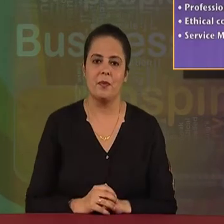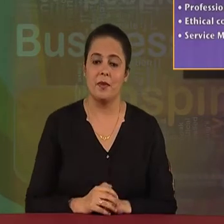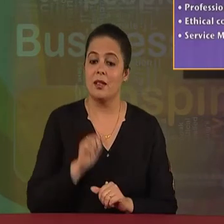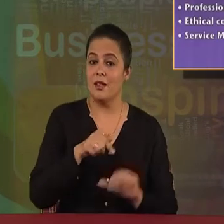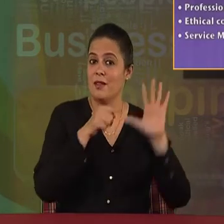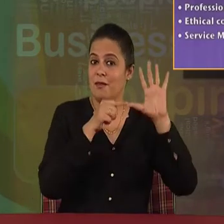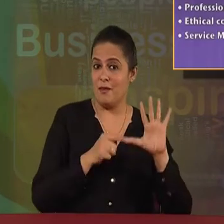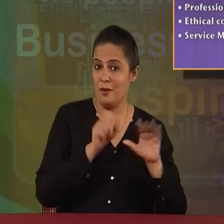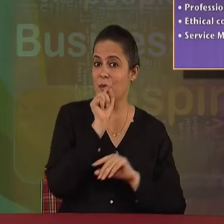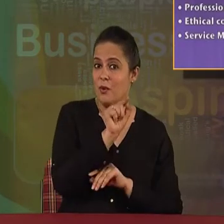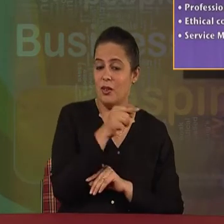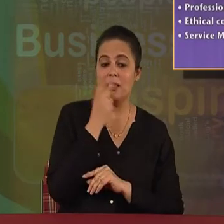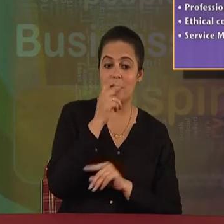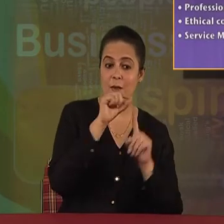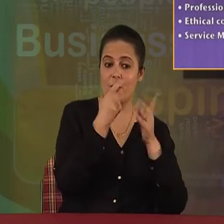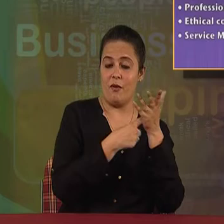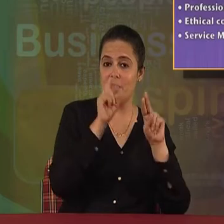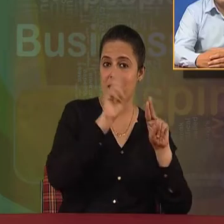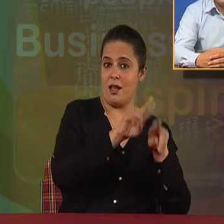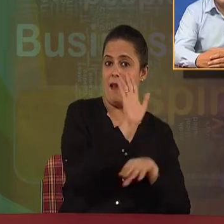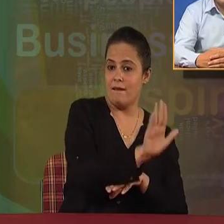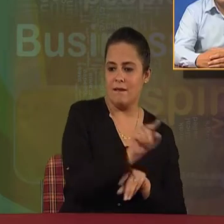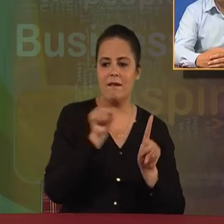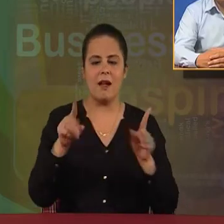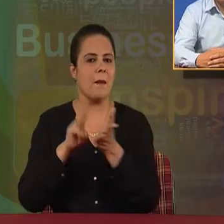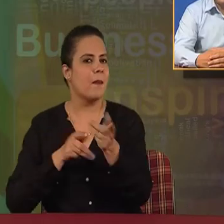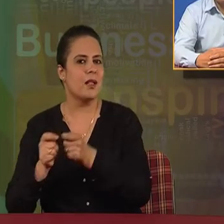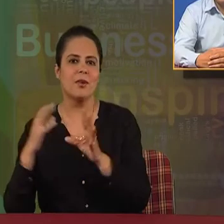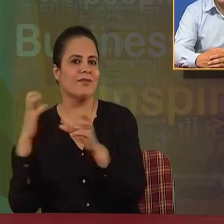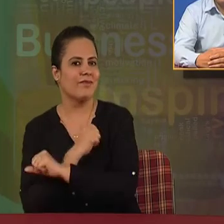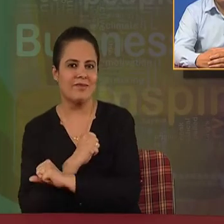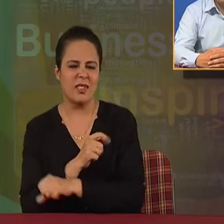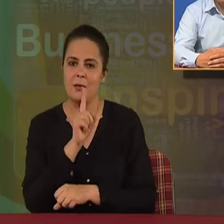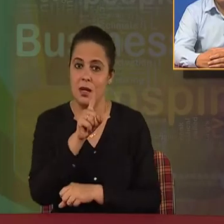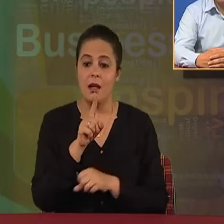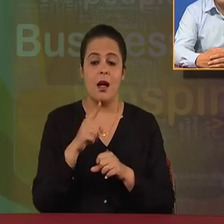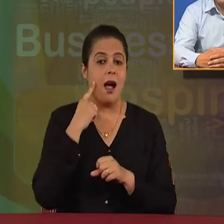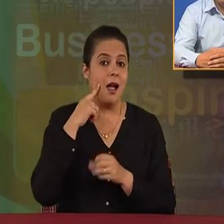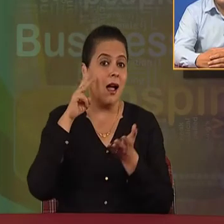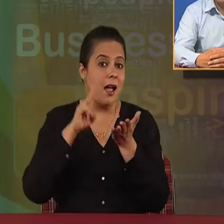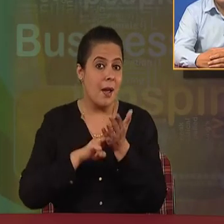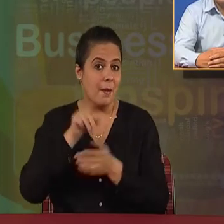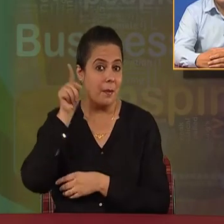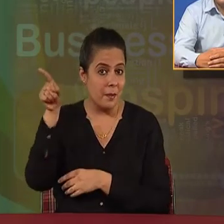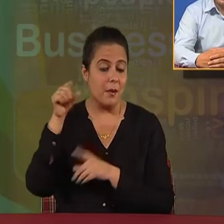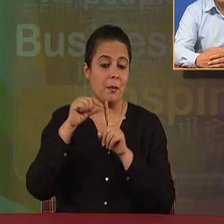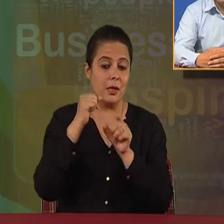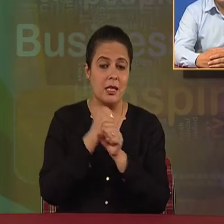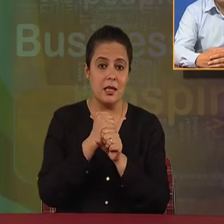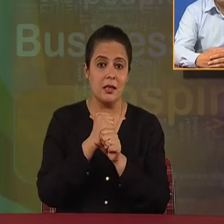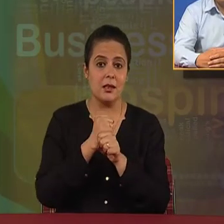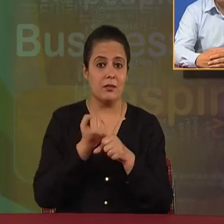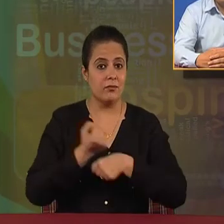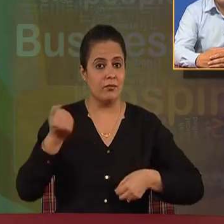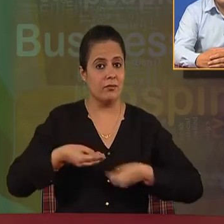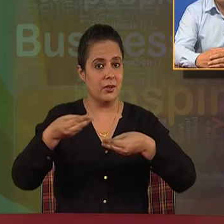of profession is not available in management. IIMA's are providing PG diploma in management. And those